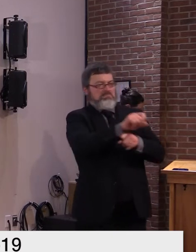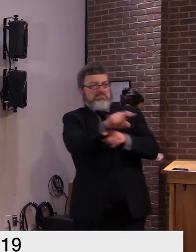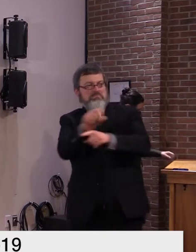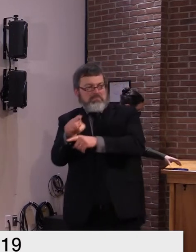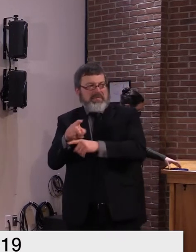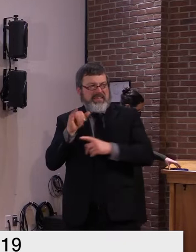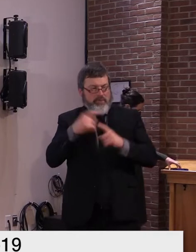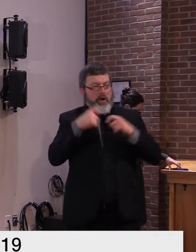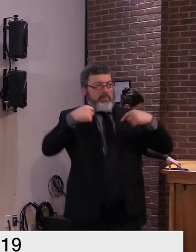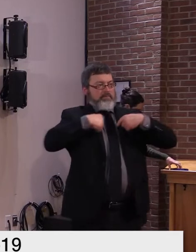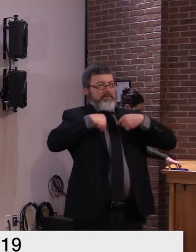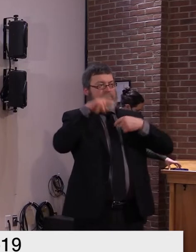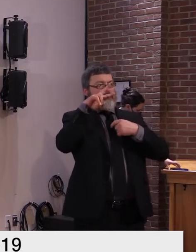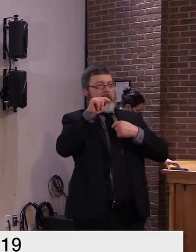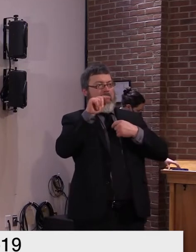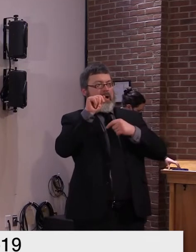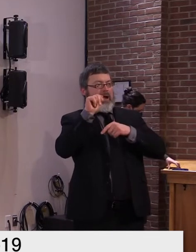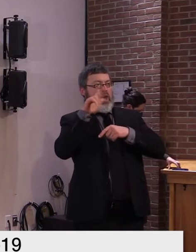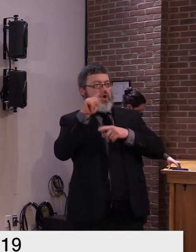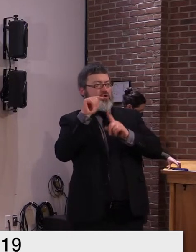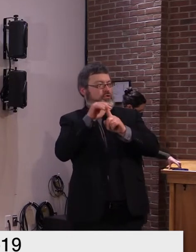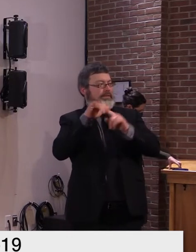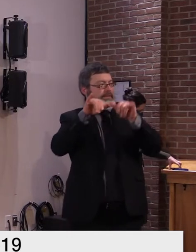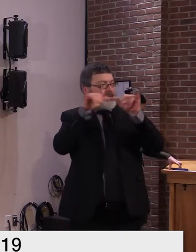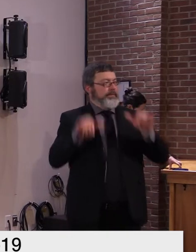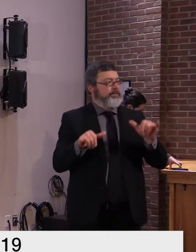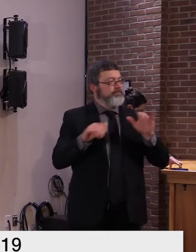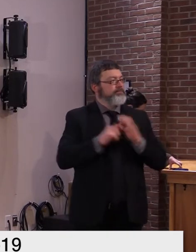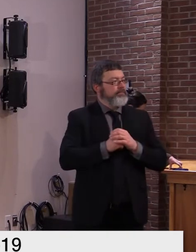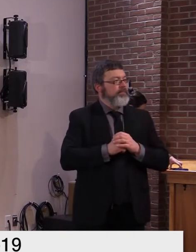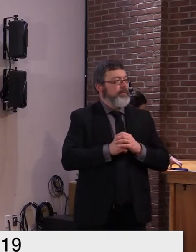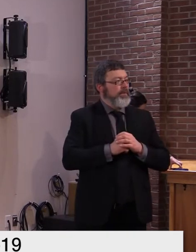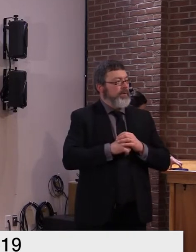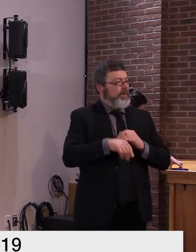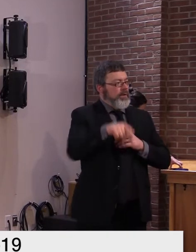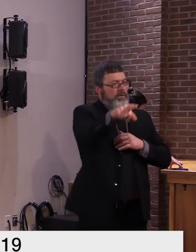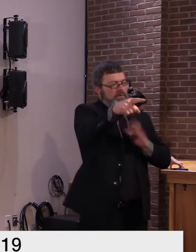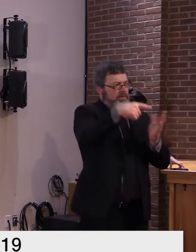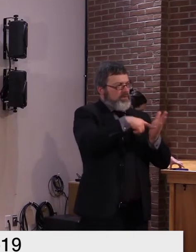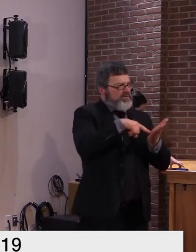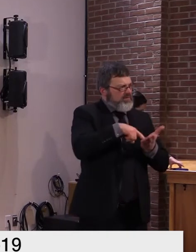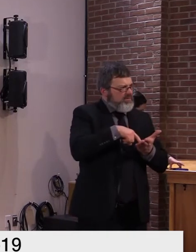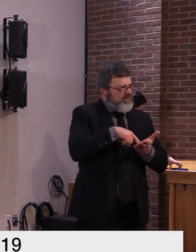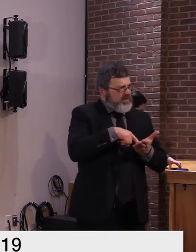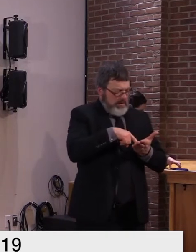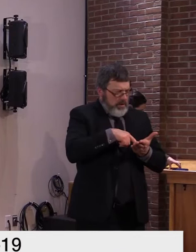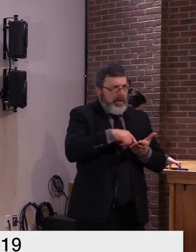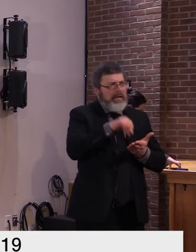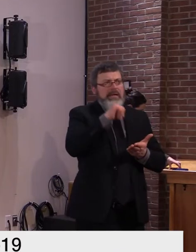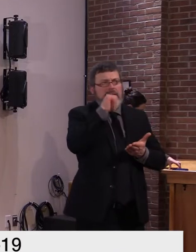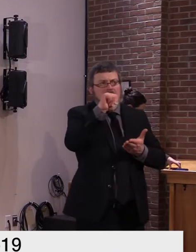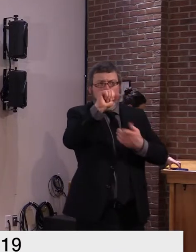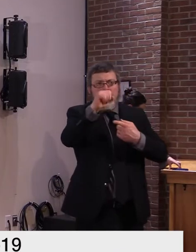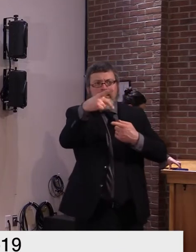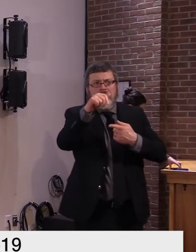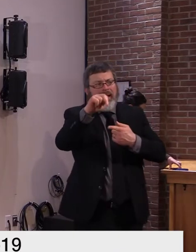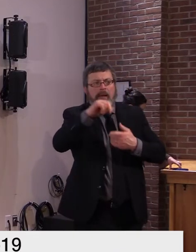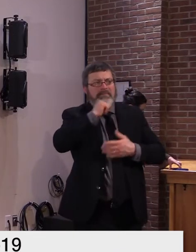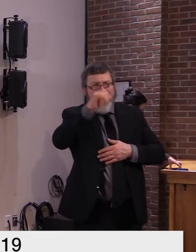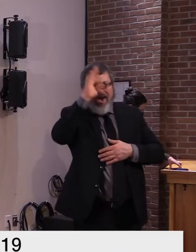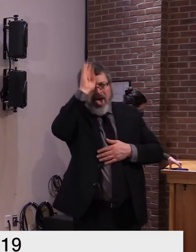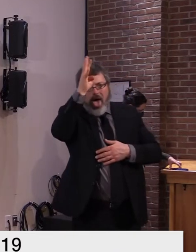situation if you should get a text know that it is a legitimate and important message from the department of health